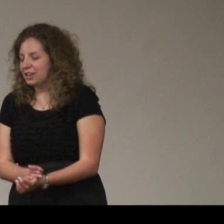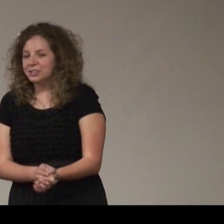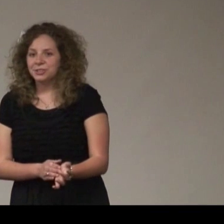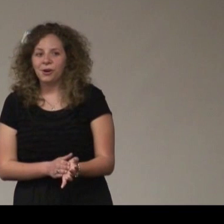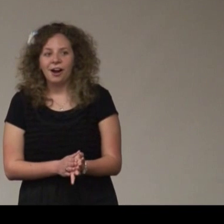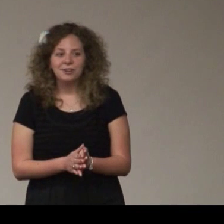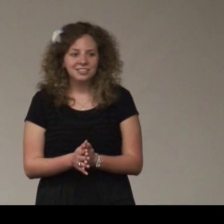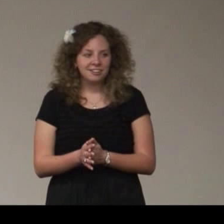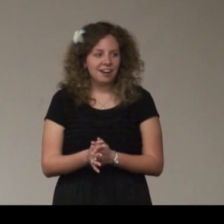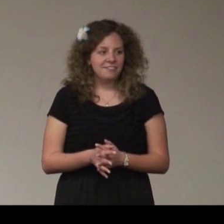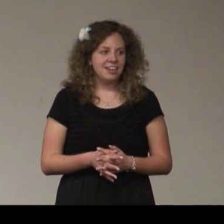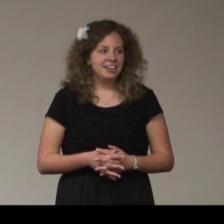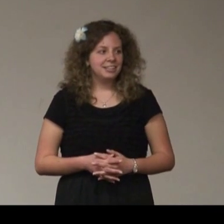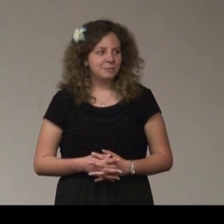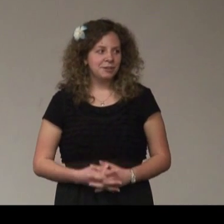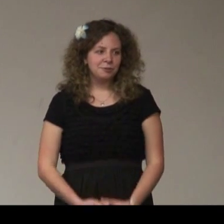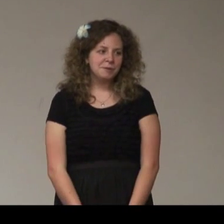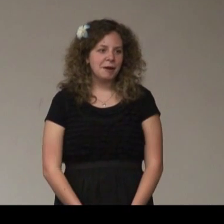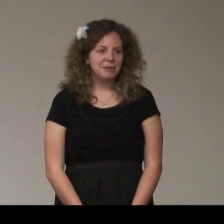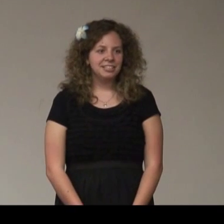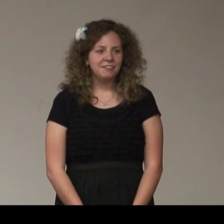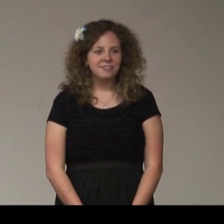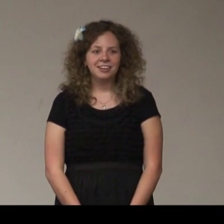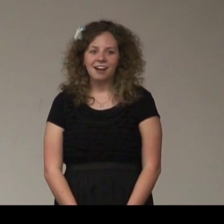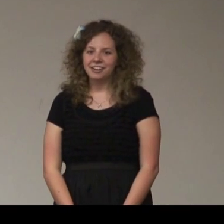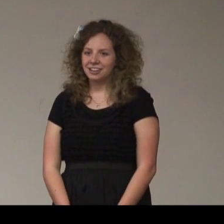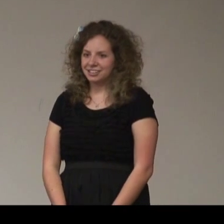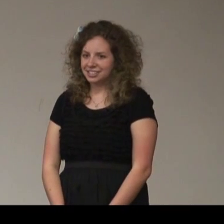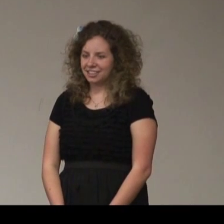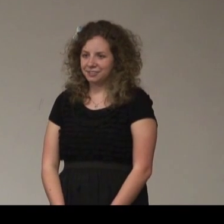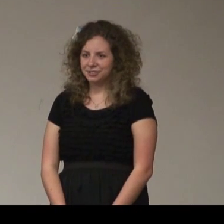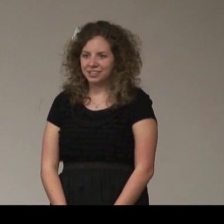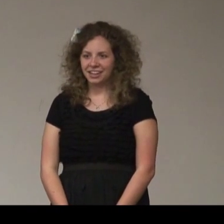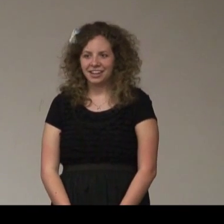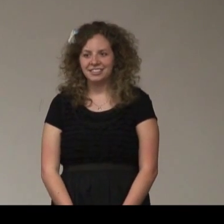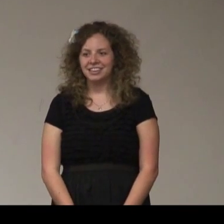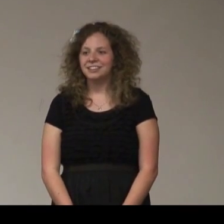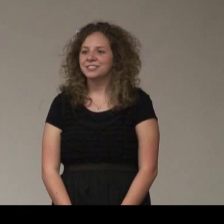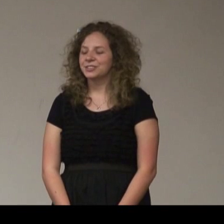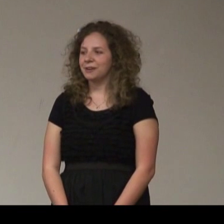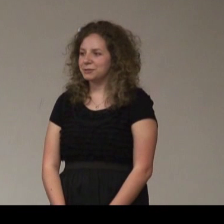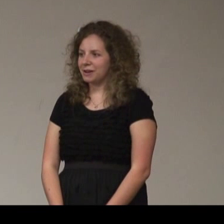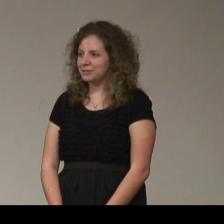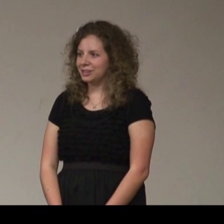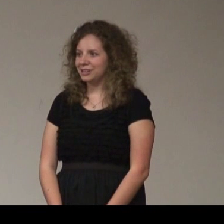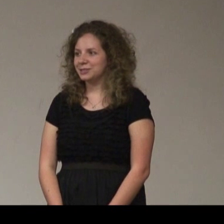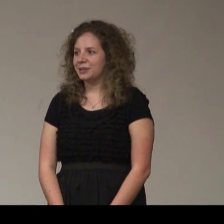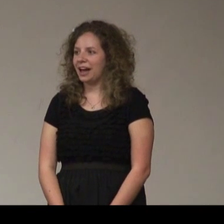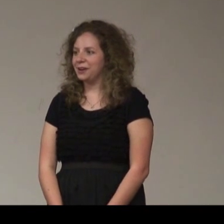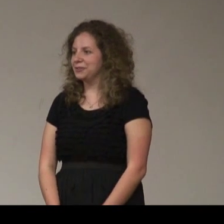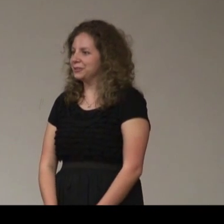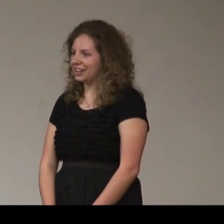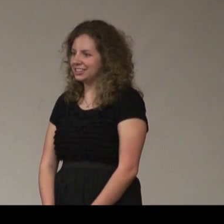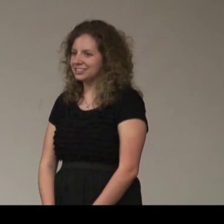So I want to start off and explain a little bit about myself and how I got into sign language and that kind of thing. So that was why I was curious how you guys,